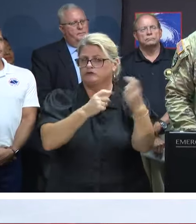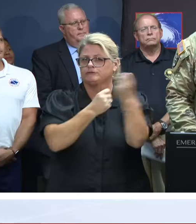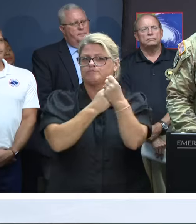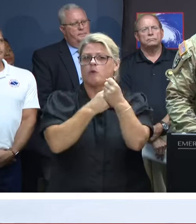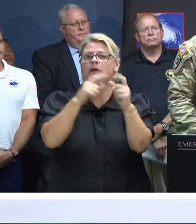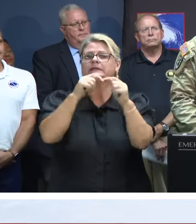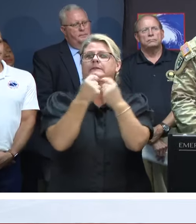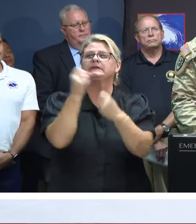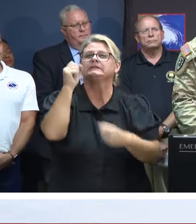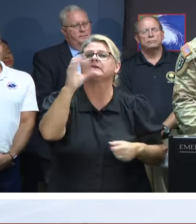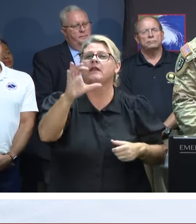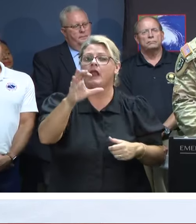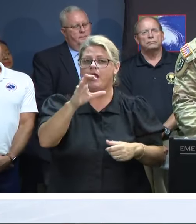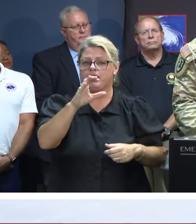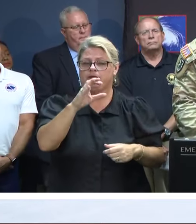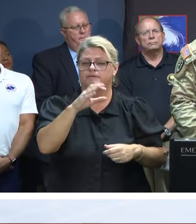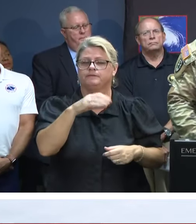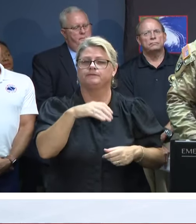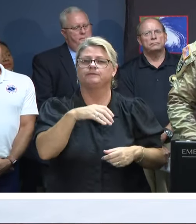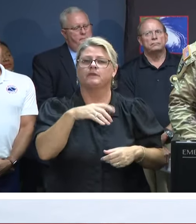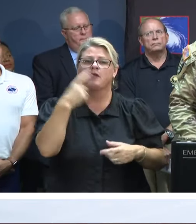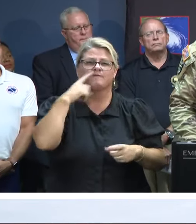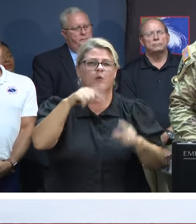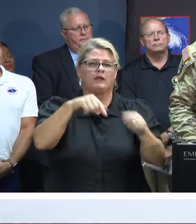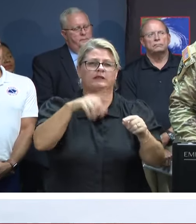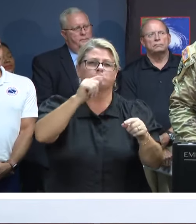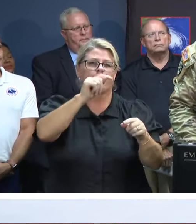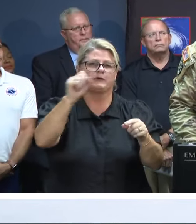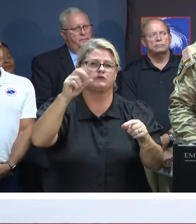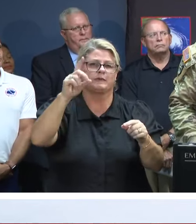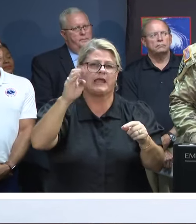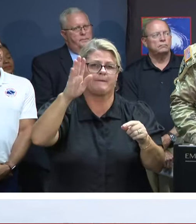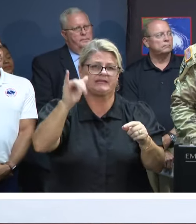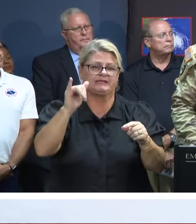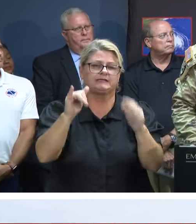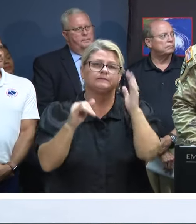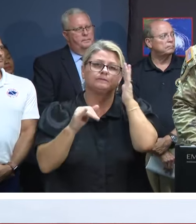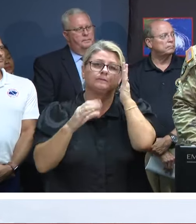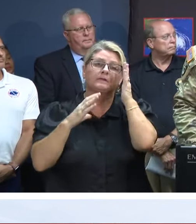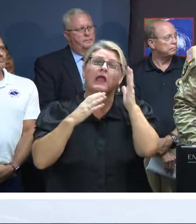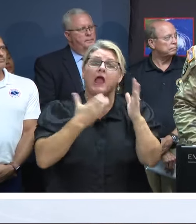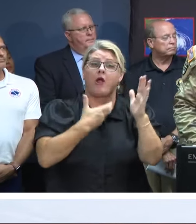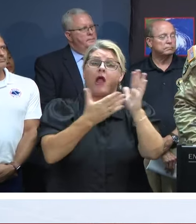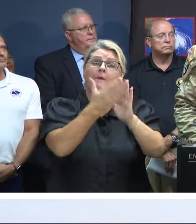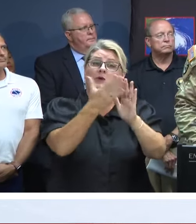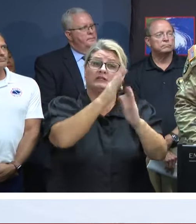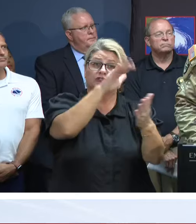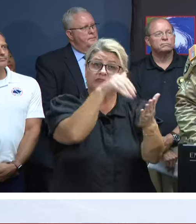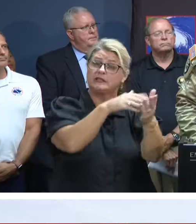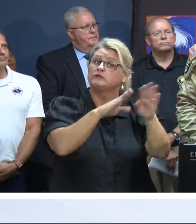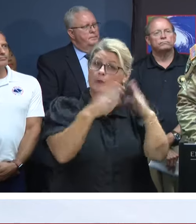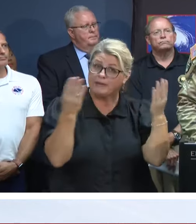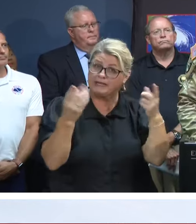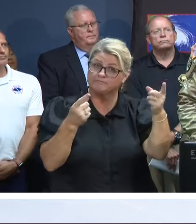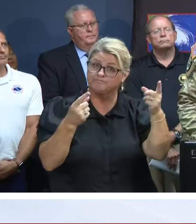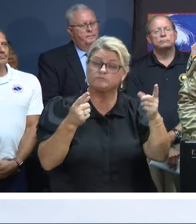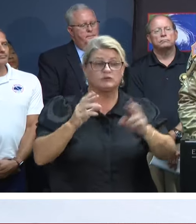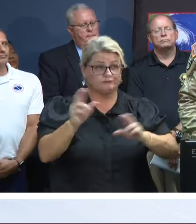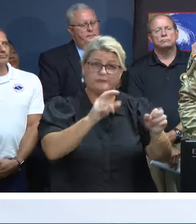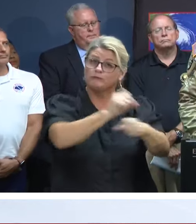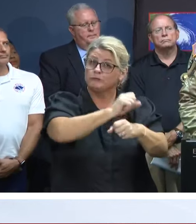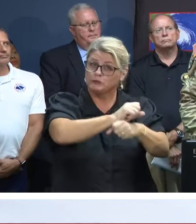Carolina response to Tropical Storm Debbie. Our operations center is currently open and operational.